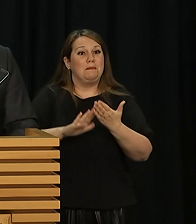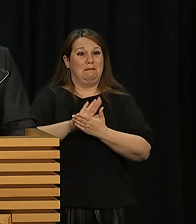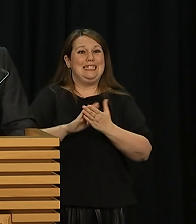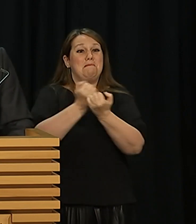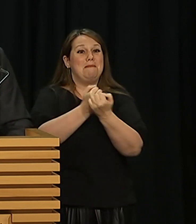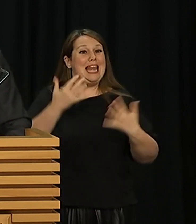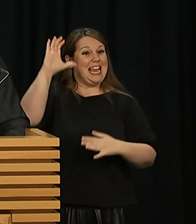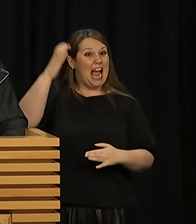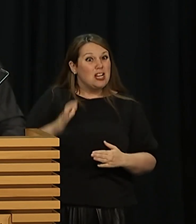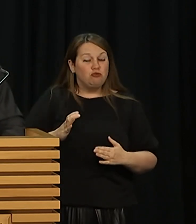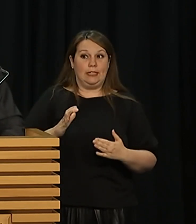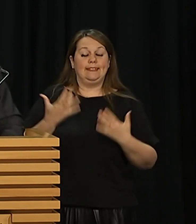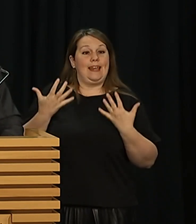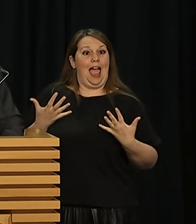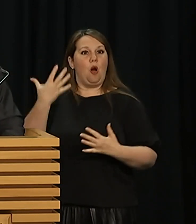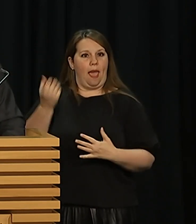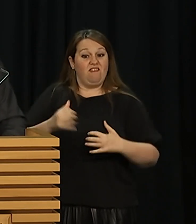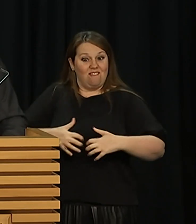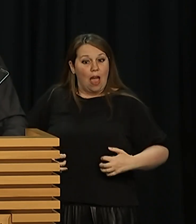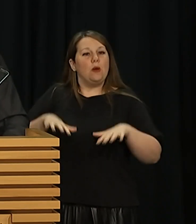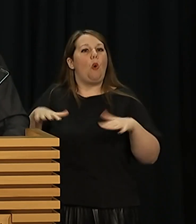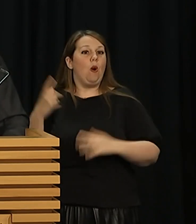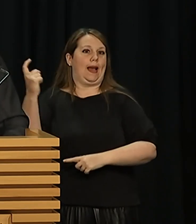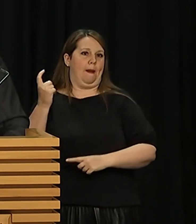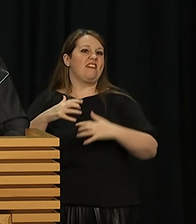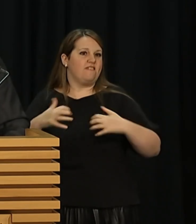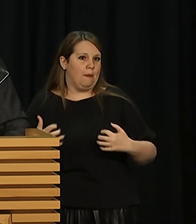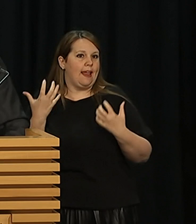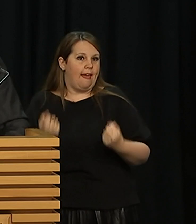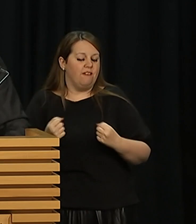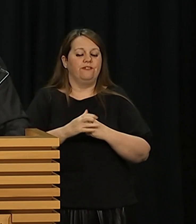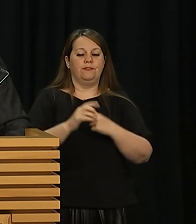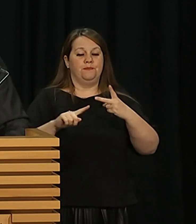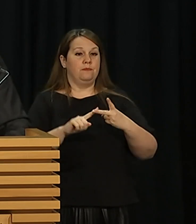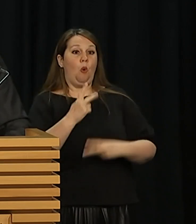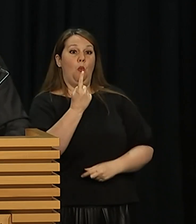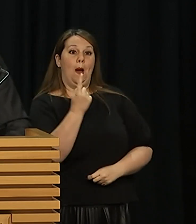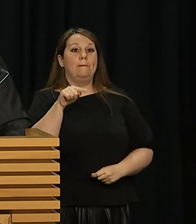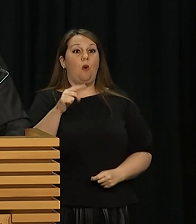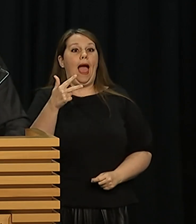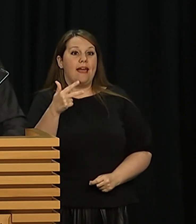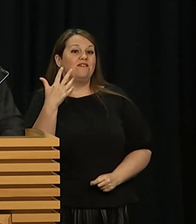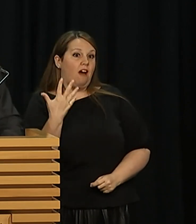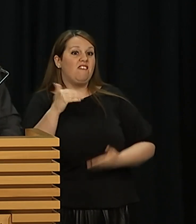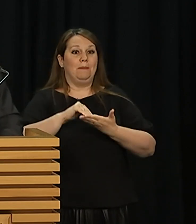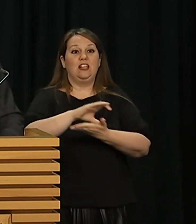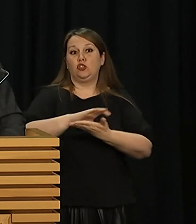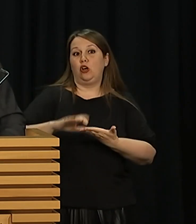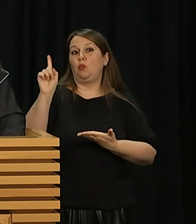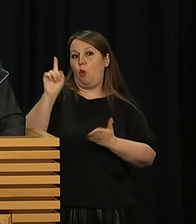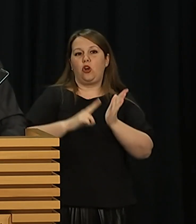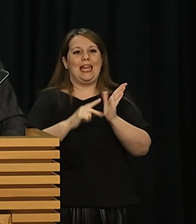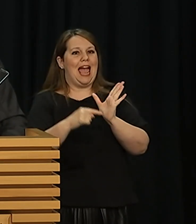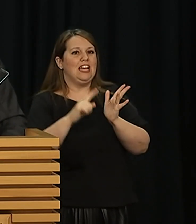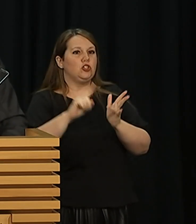-like conditions already. This funding is matched by a further $1.85 million to the NATO Trust Fund, bringing our support there